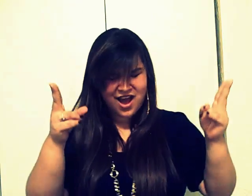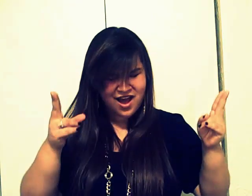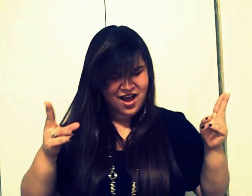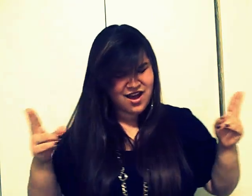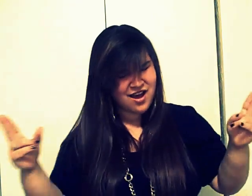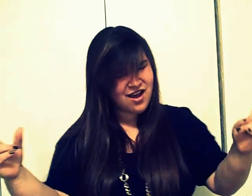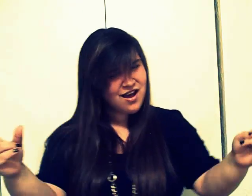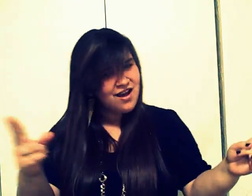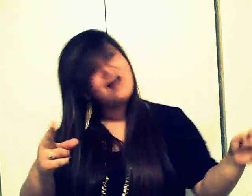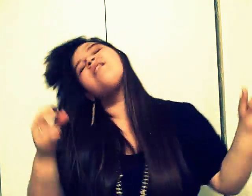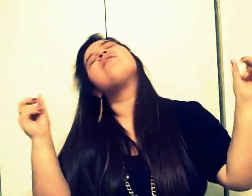row